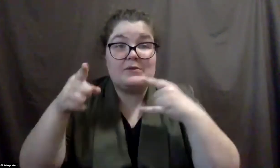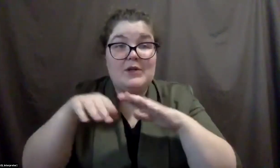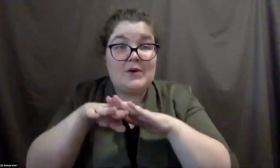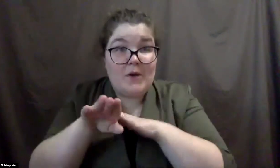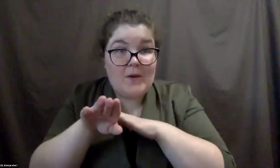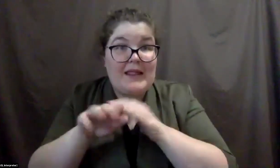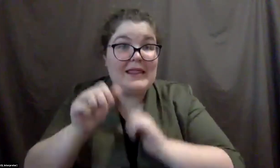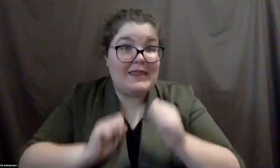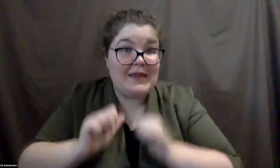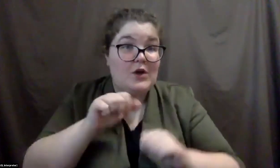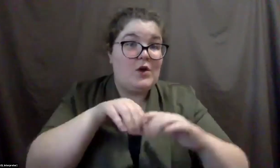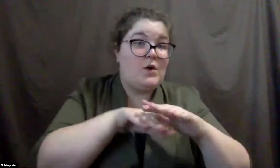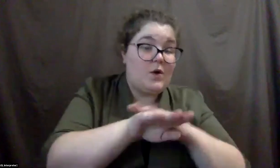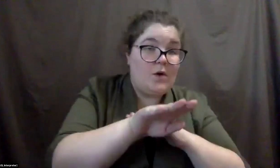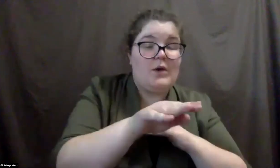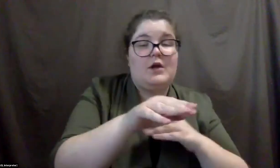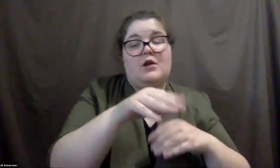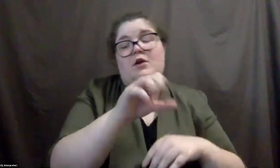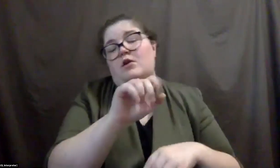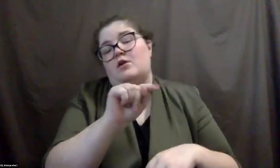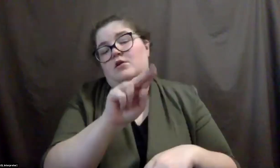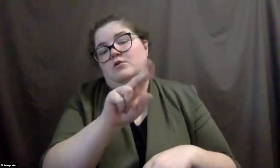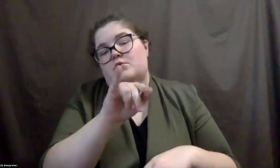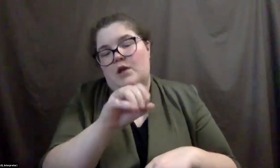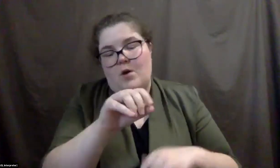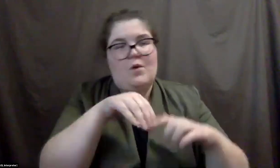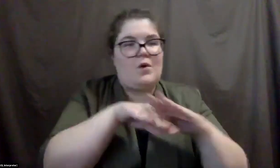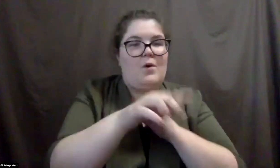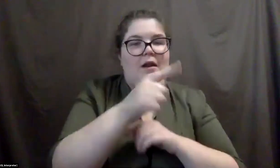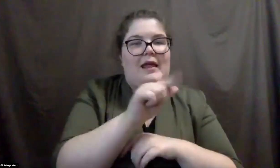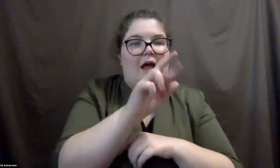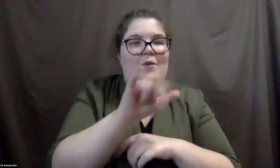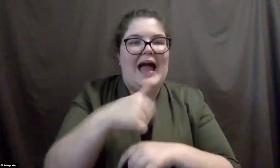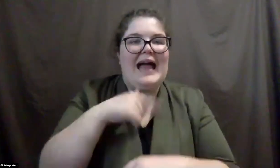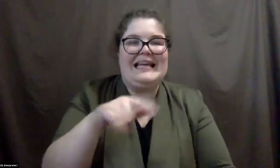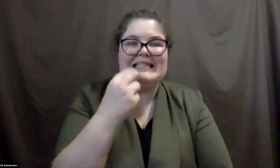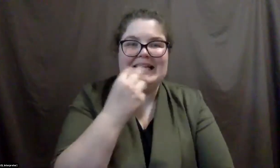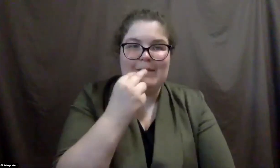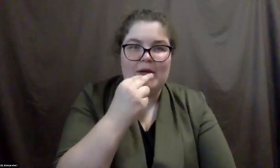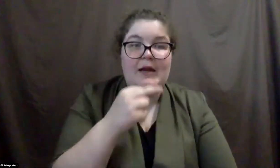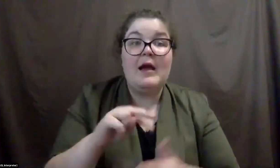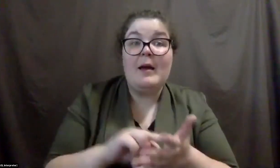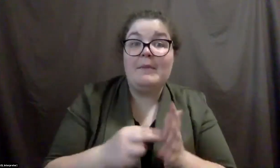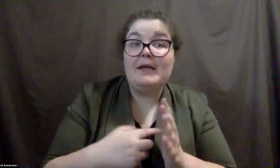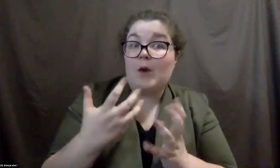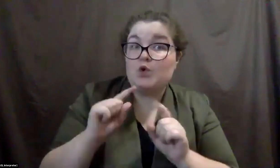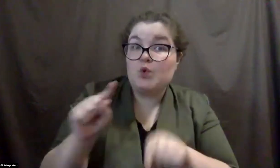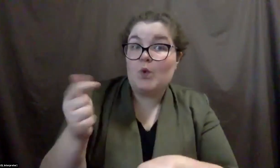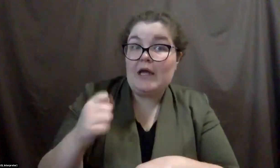theater, inside the gallery, inside the studio, I need to lip read. So if I want to go anywhere with a friend,